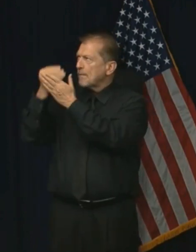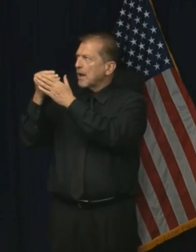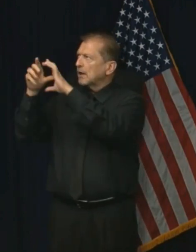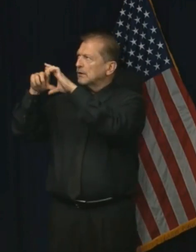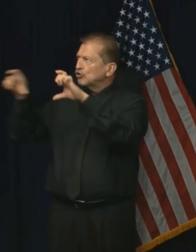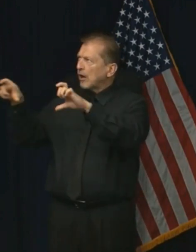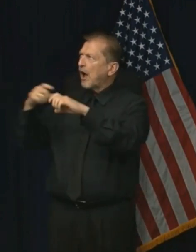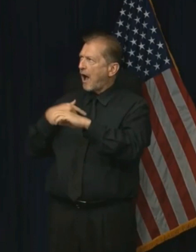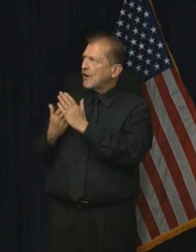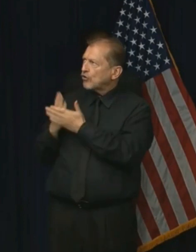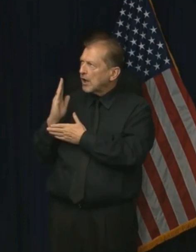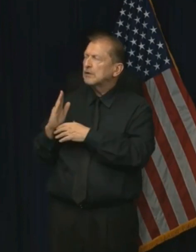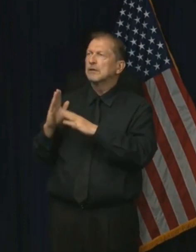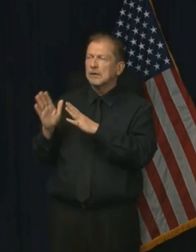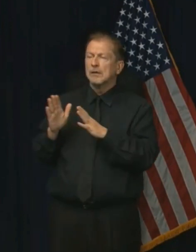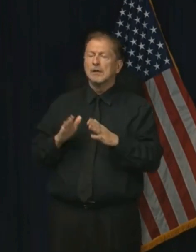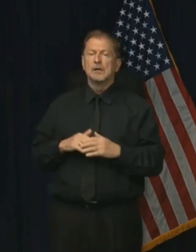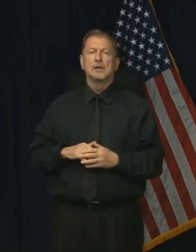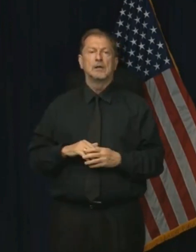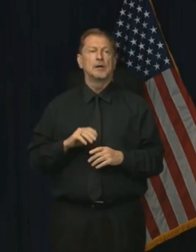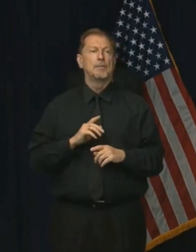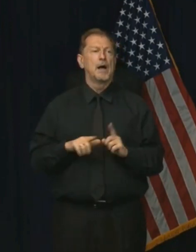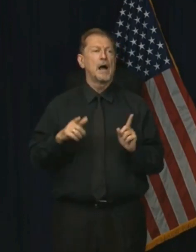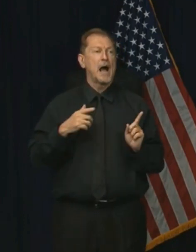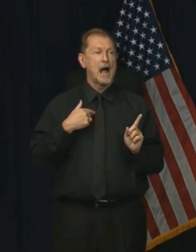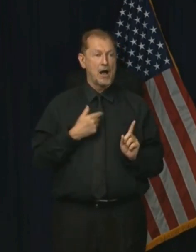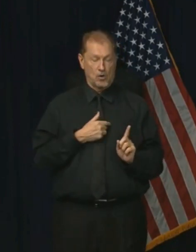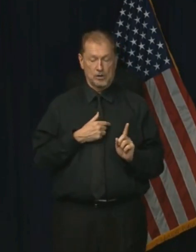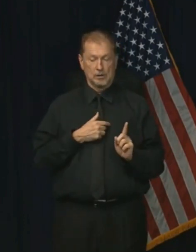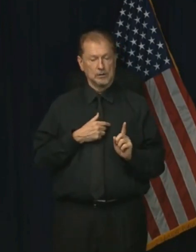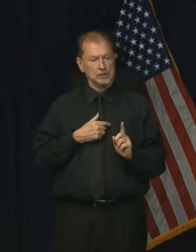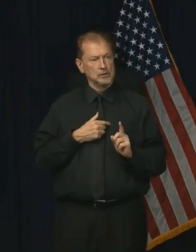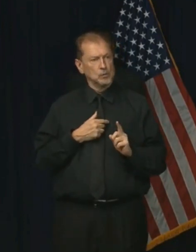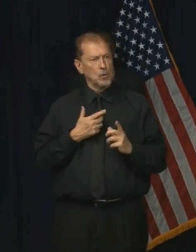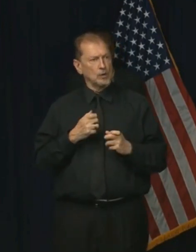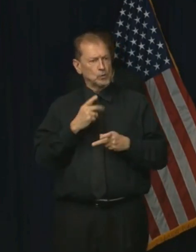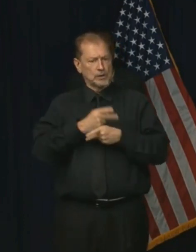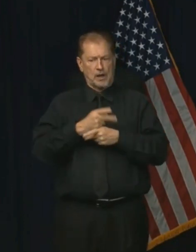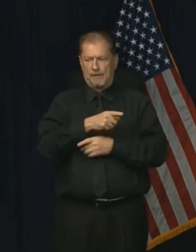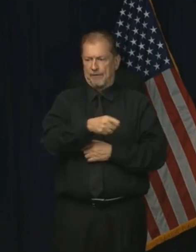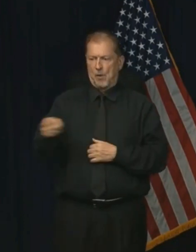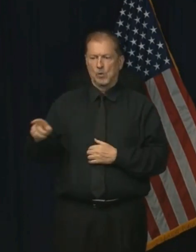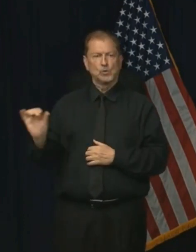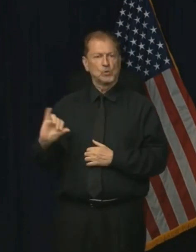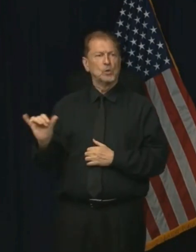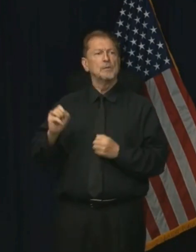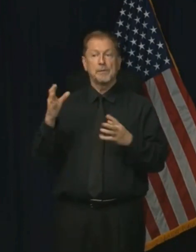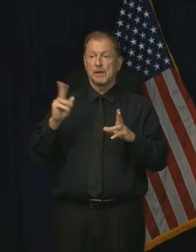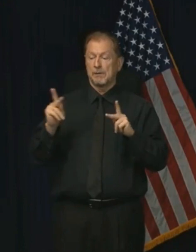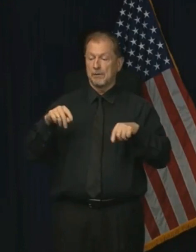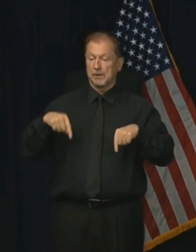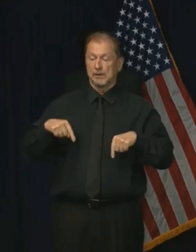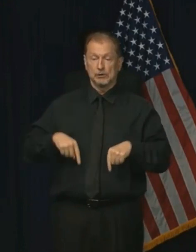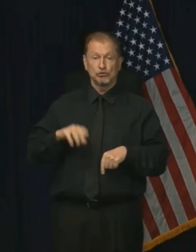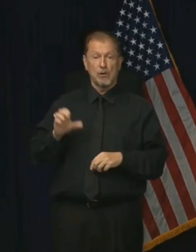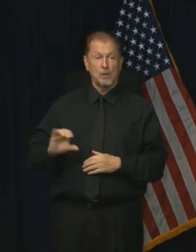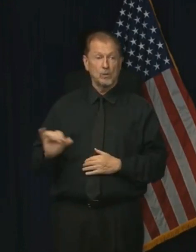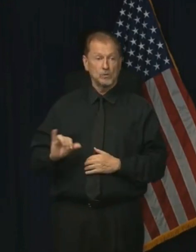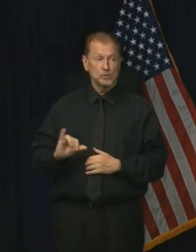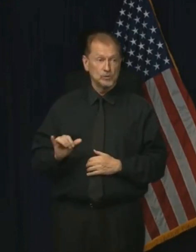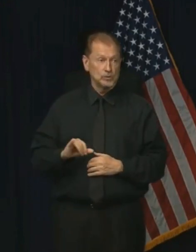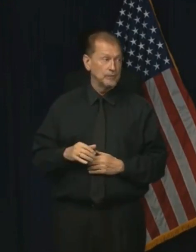package. But our intention here is to take care of them as well. We have many of them in the city of Chicago. I don't know if, Mayor, you'd like to